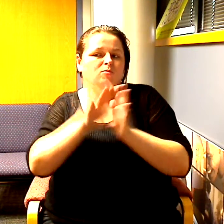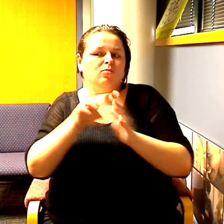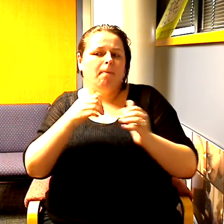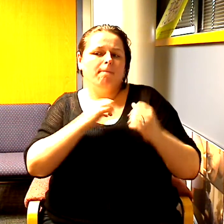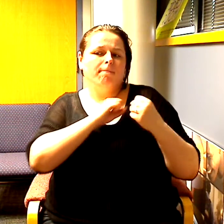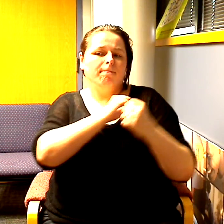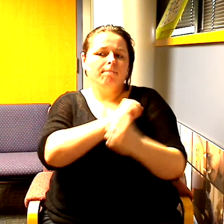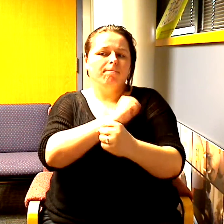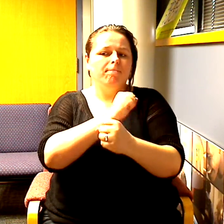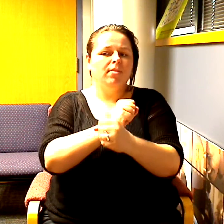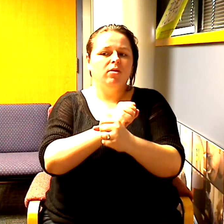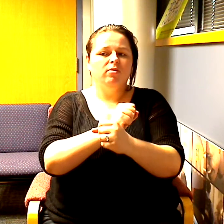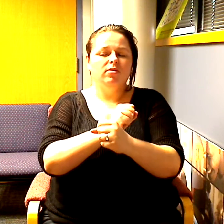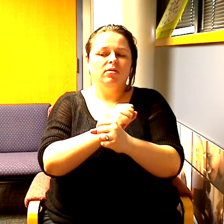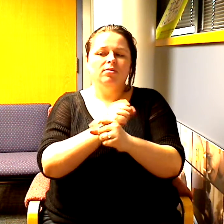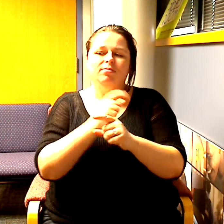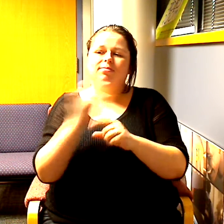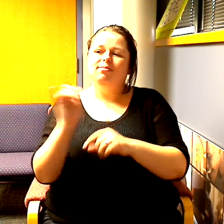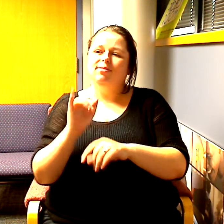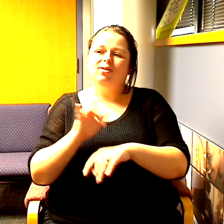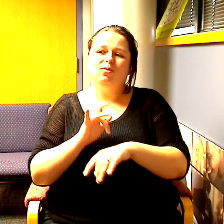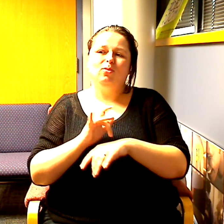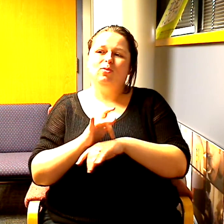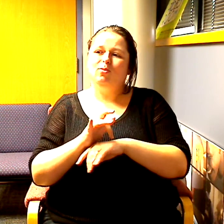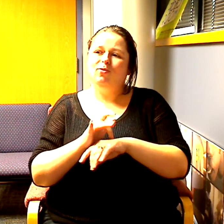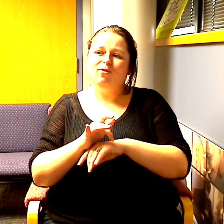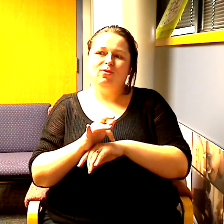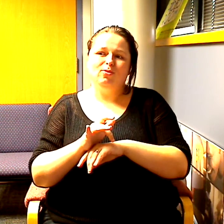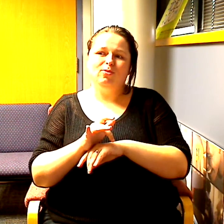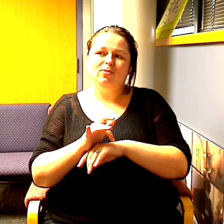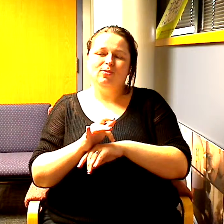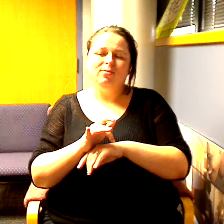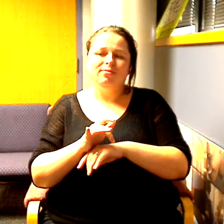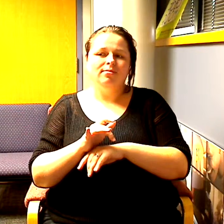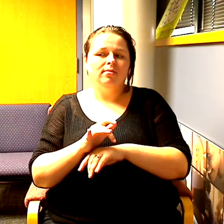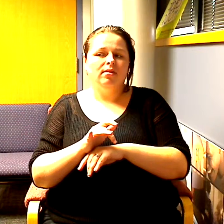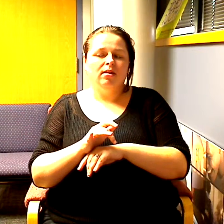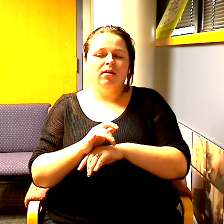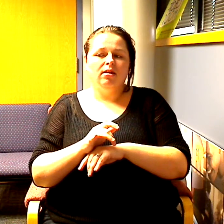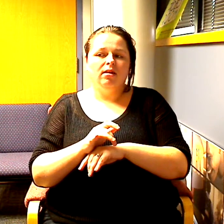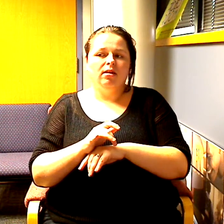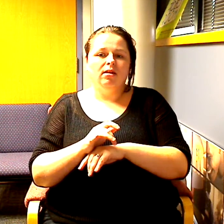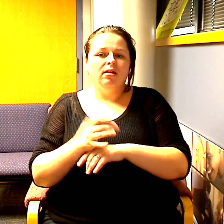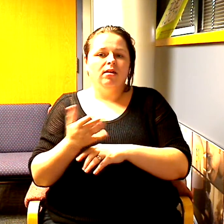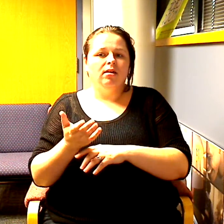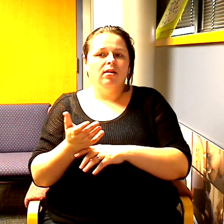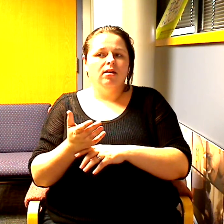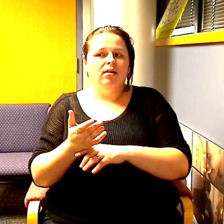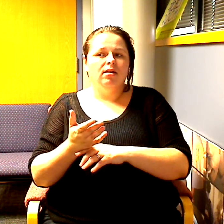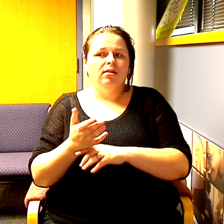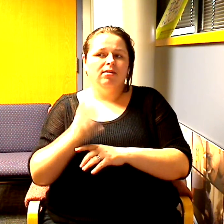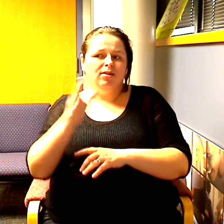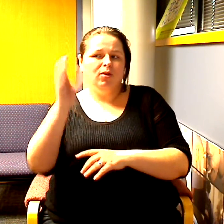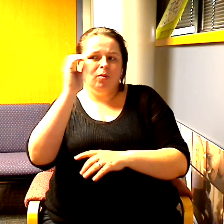image is superficial I just totally transformed what you thought of me in six seconds